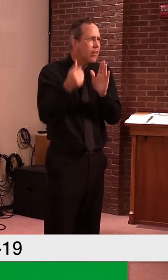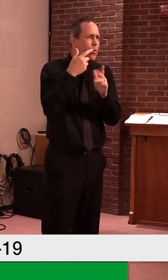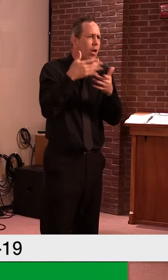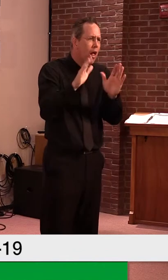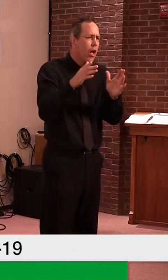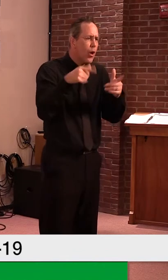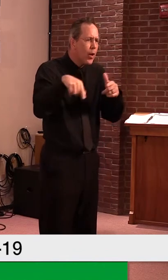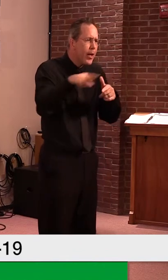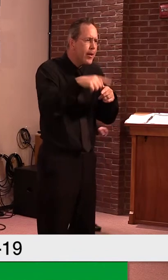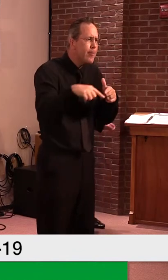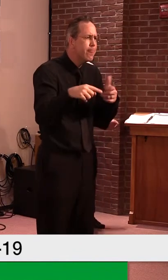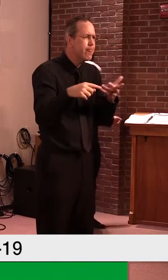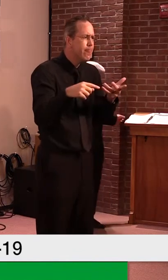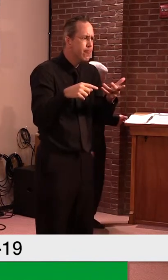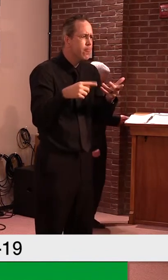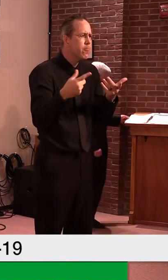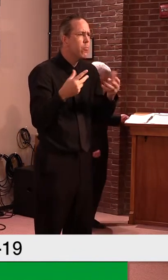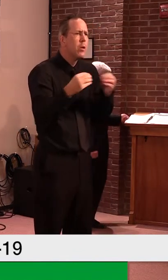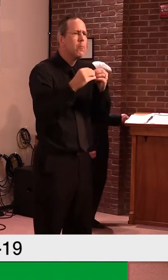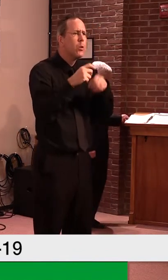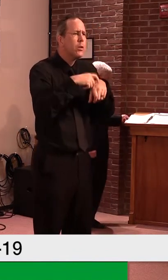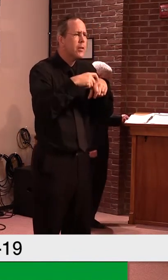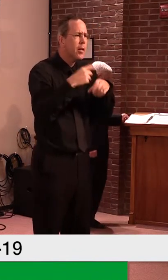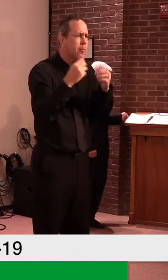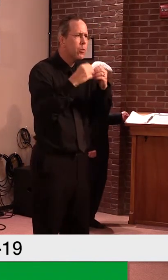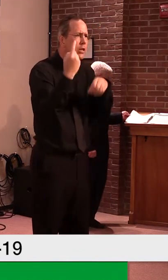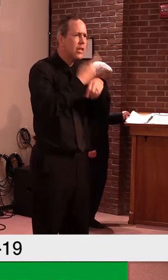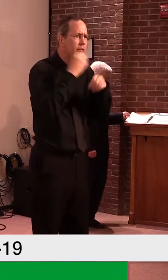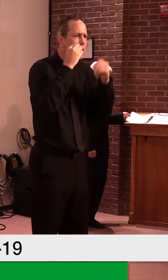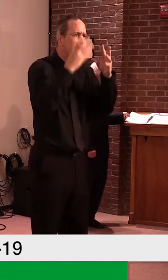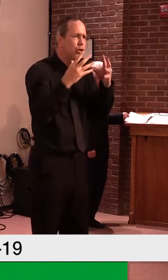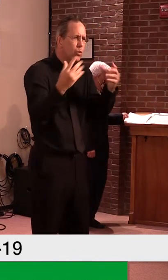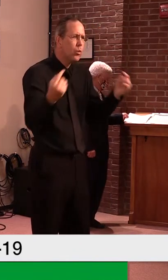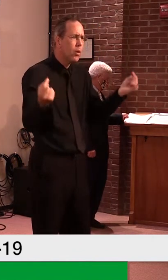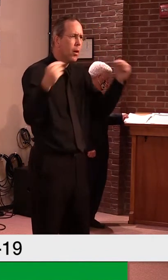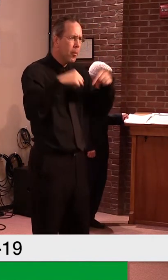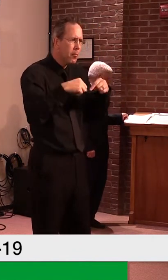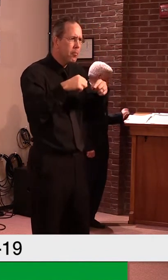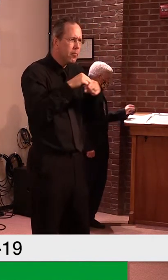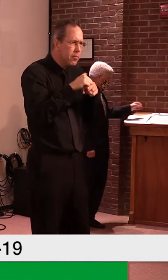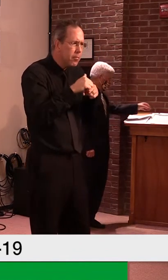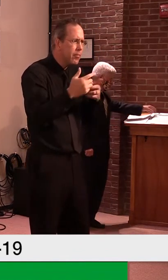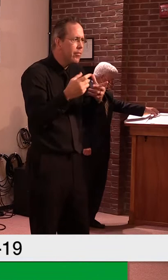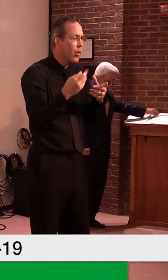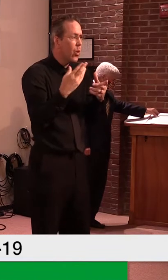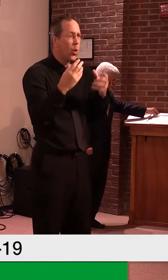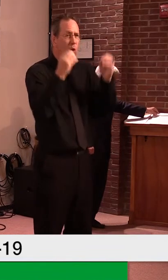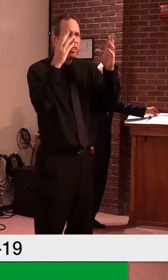or does the FBE have the power to just do it unilaterally at its August 19th meeting?